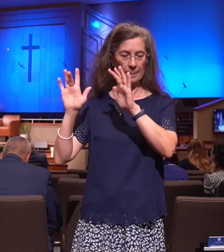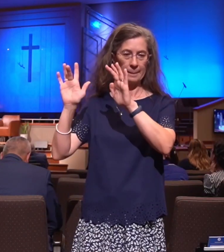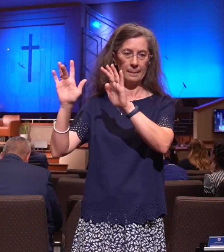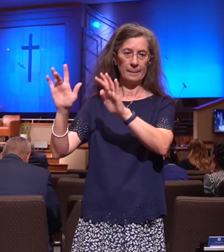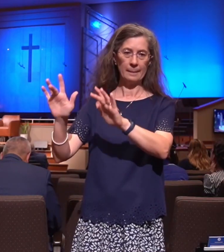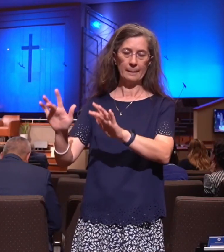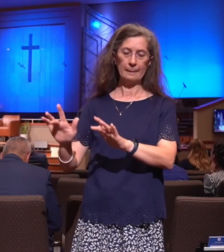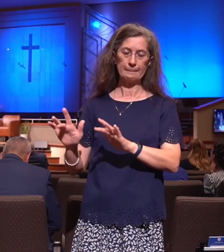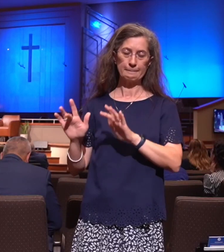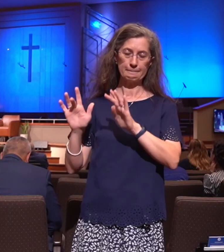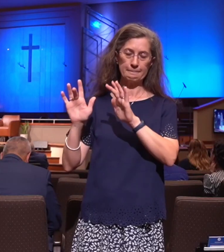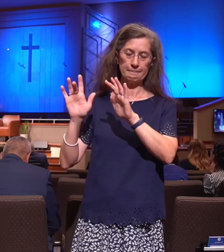in the sand.